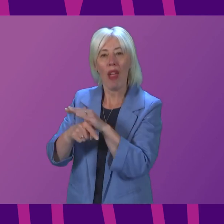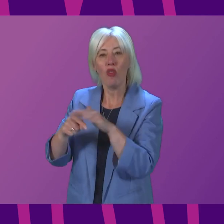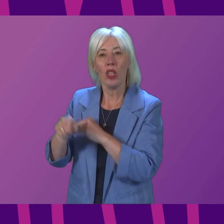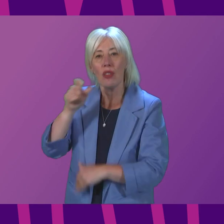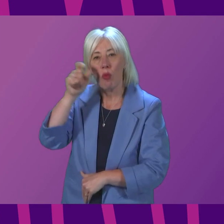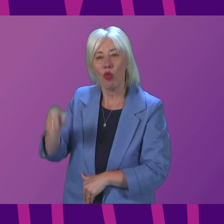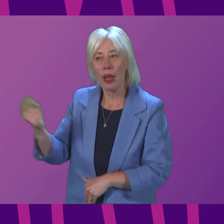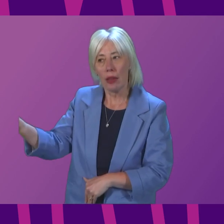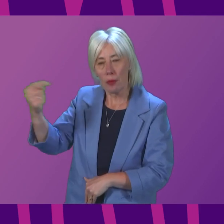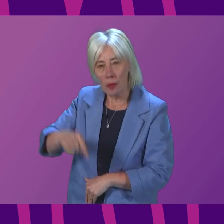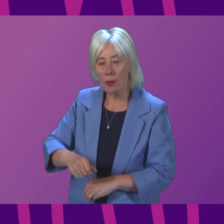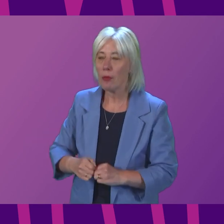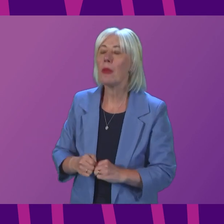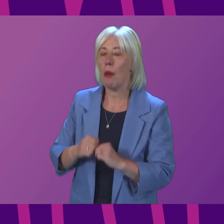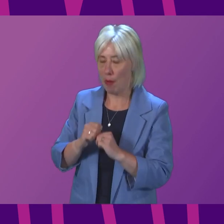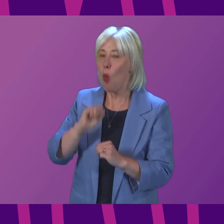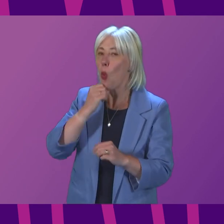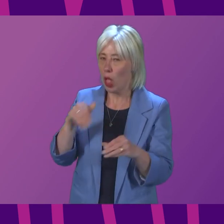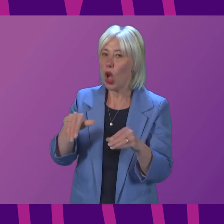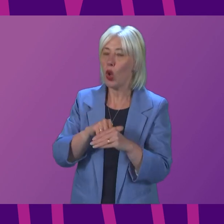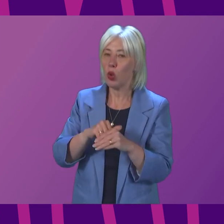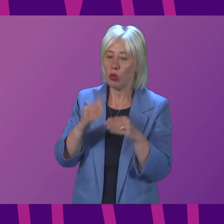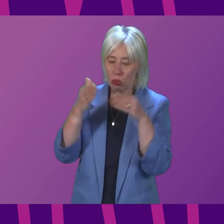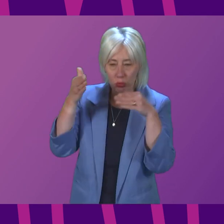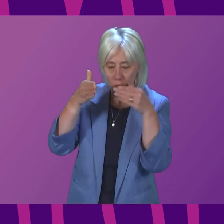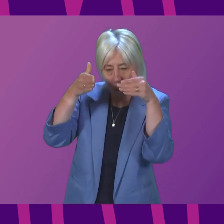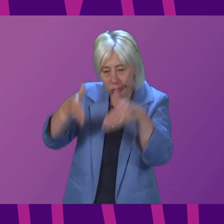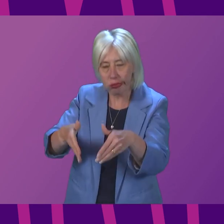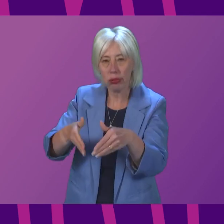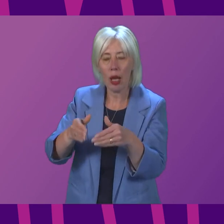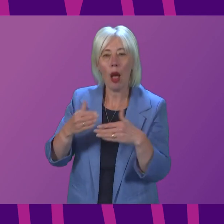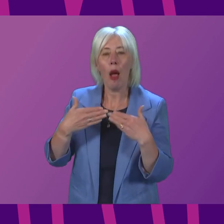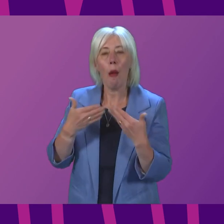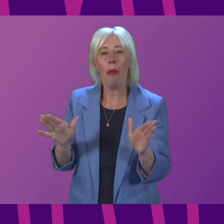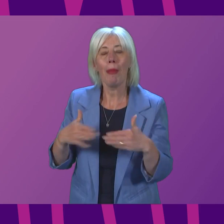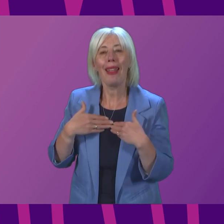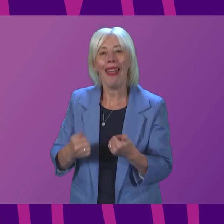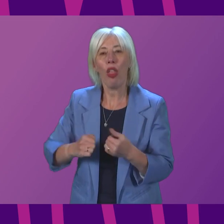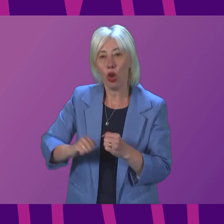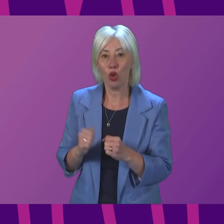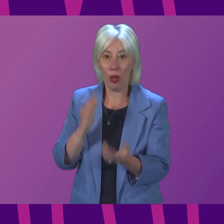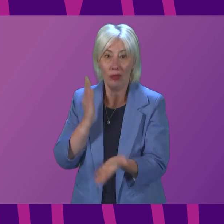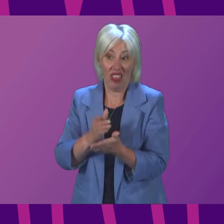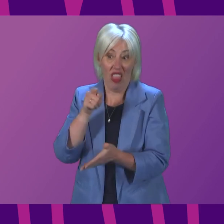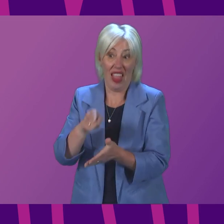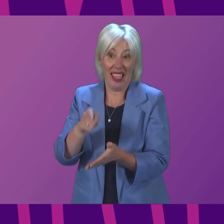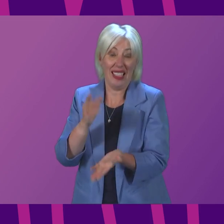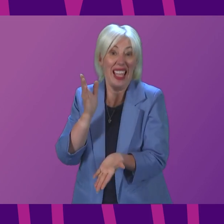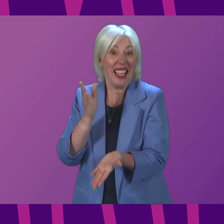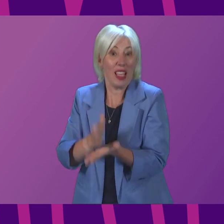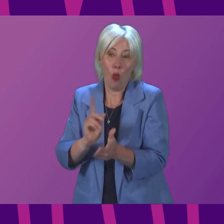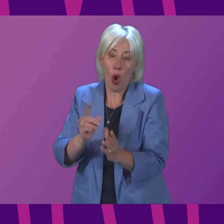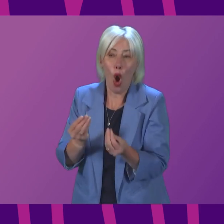Ukraine. I can say now, though, that includes intensive work with Public Health Scotland to look at exactly what we should